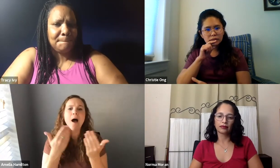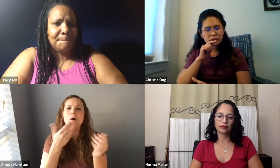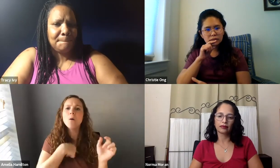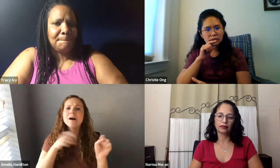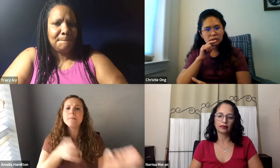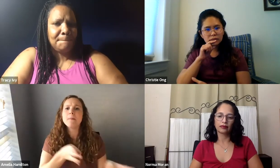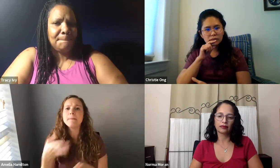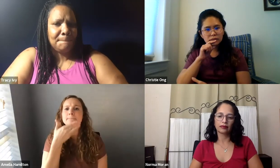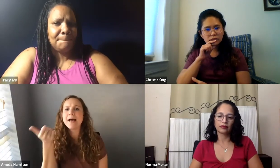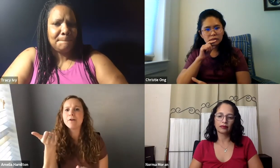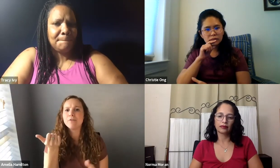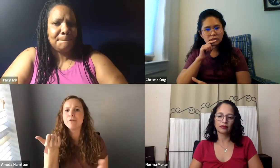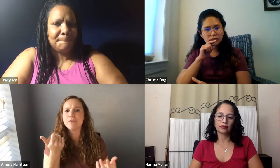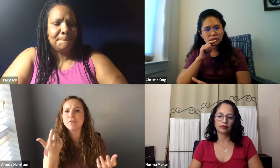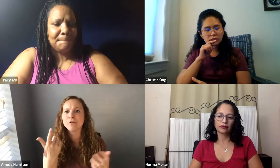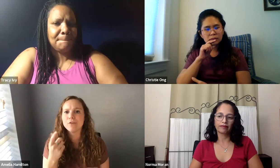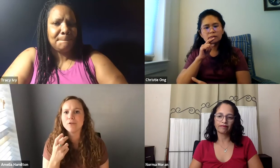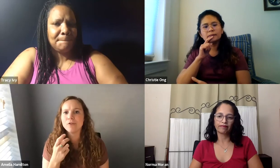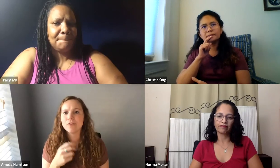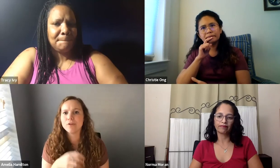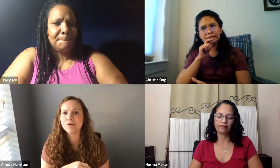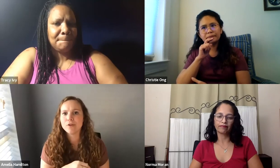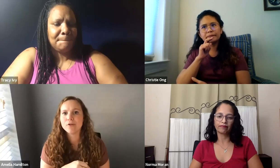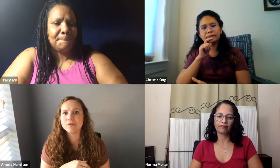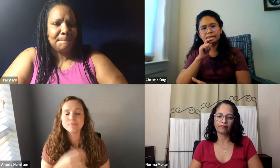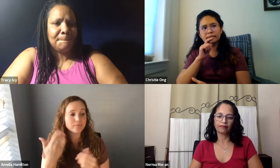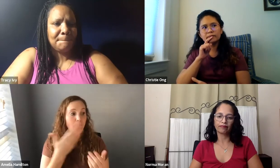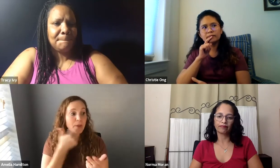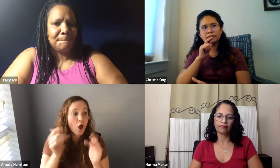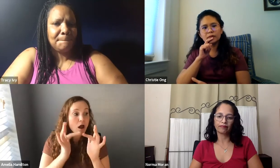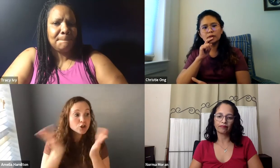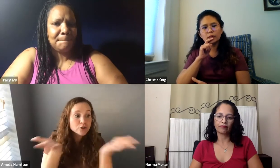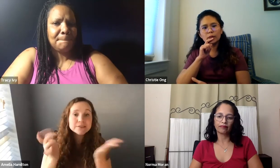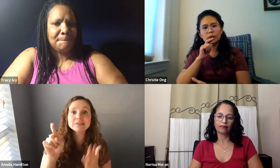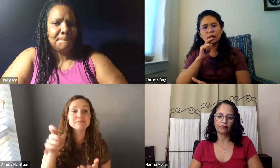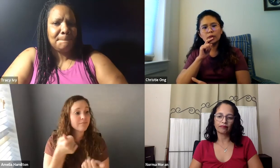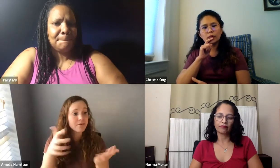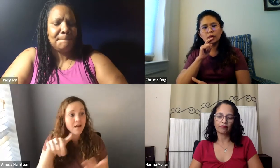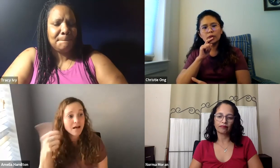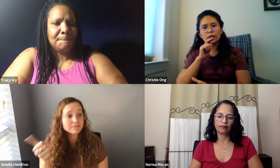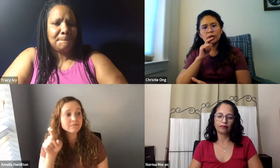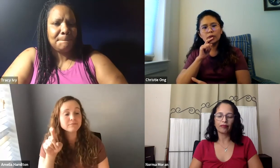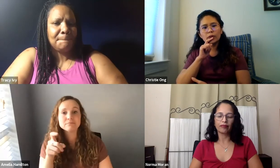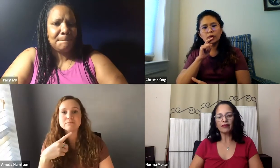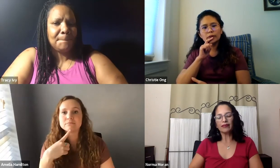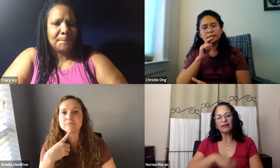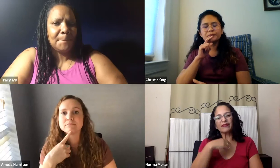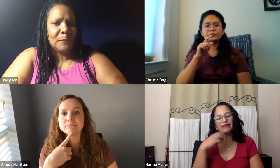this were to happen again? Better ways to prepare ourselves. How do you think we could do that? Would we have better online services